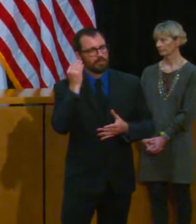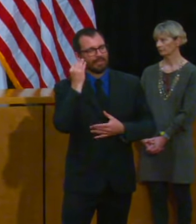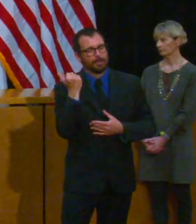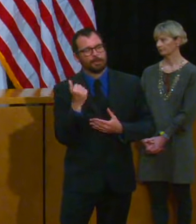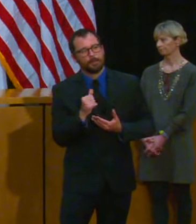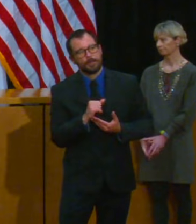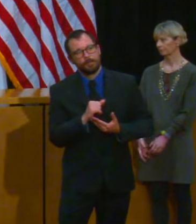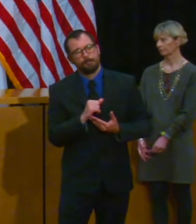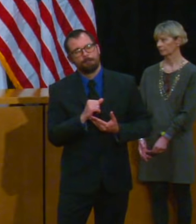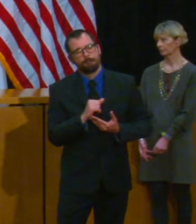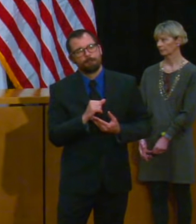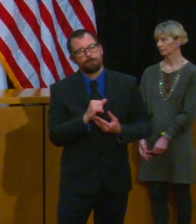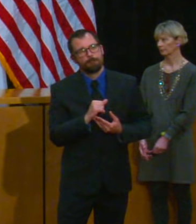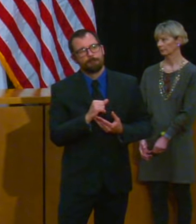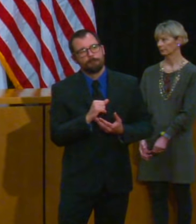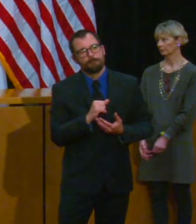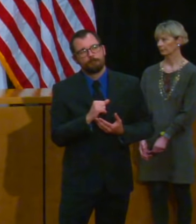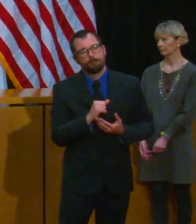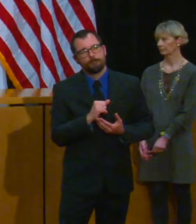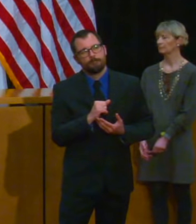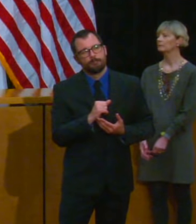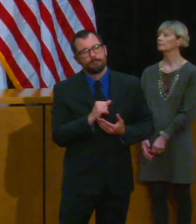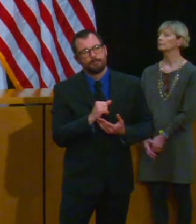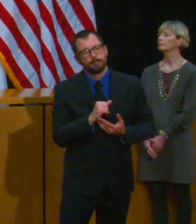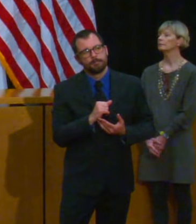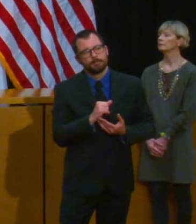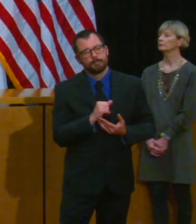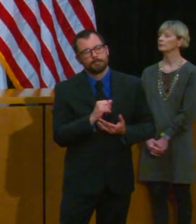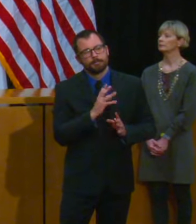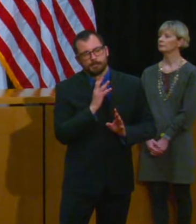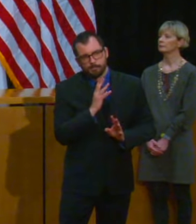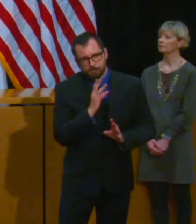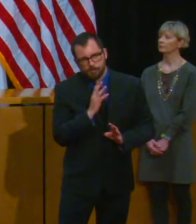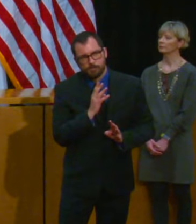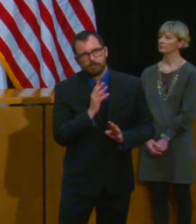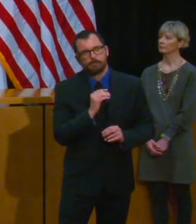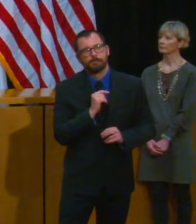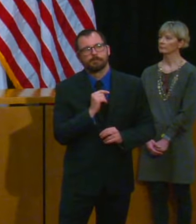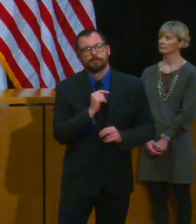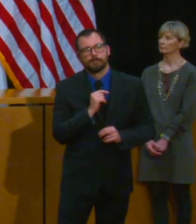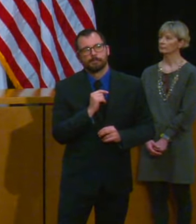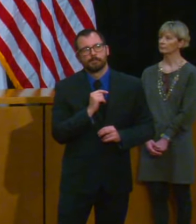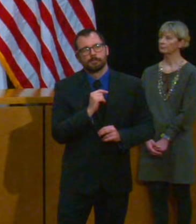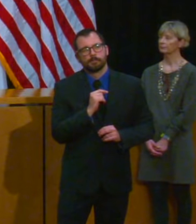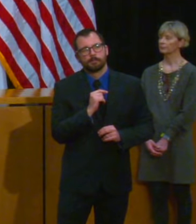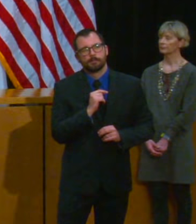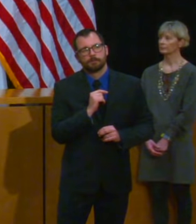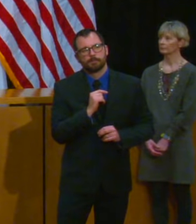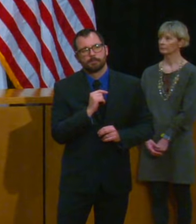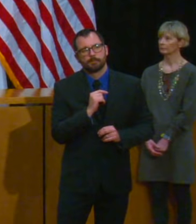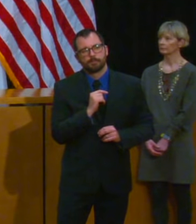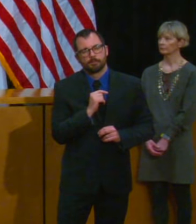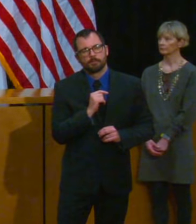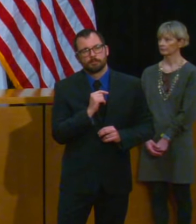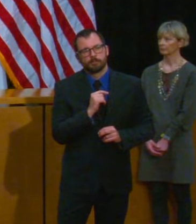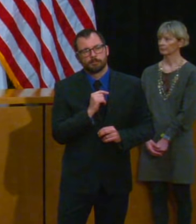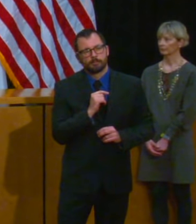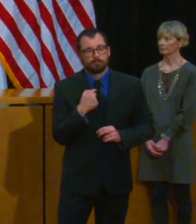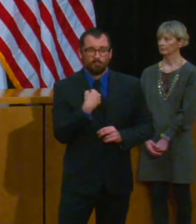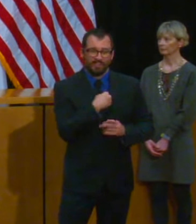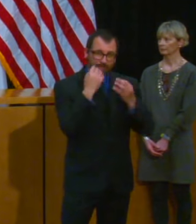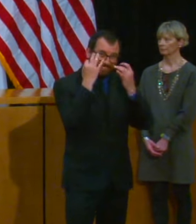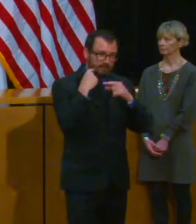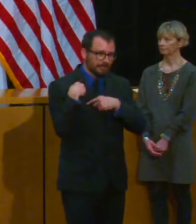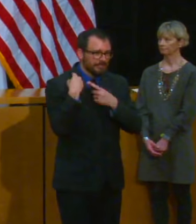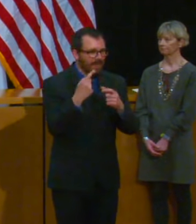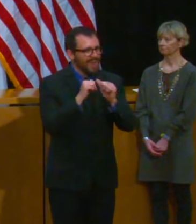sort of the credibility of our tracing program I think it's certainly something we should try and figure out how to use if it can make